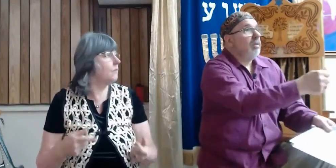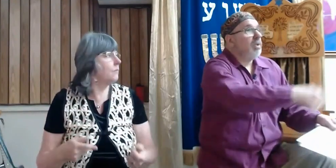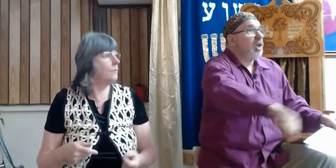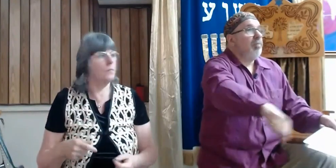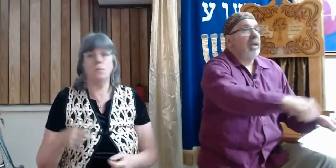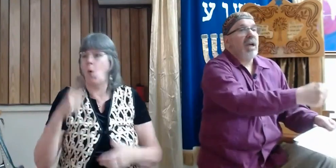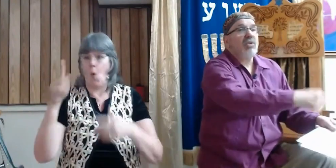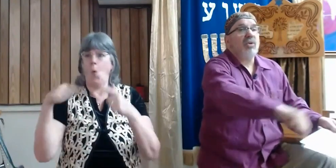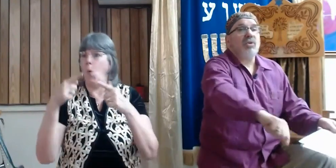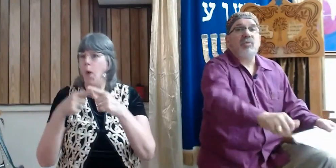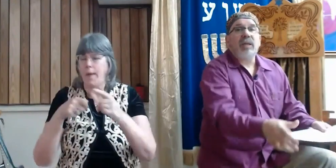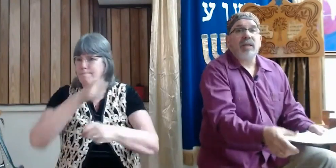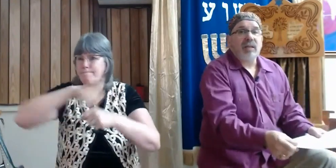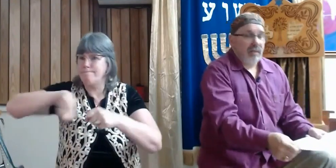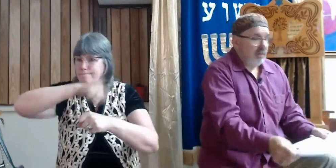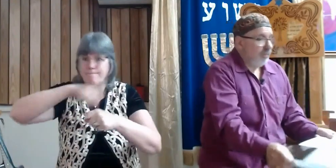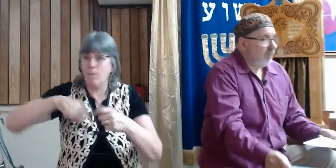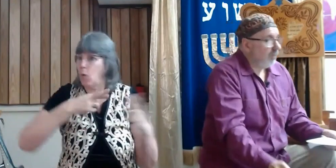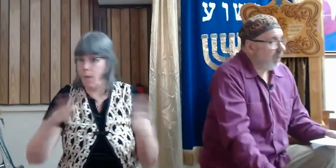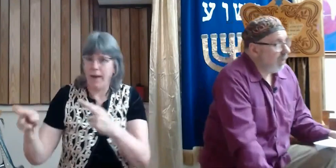okay, when? We're sharpening our soil.